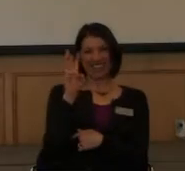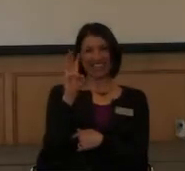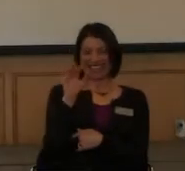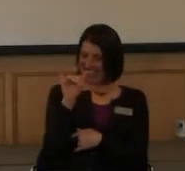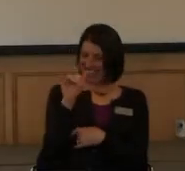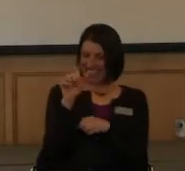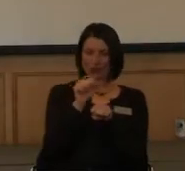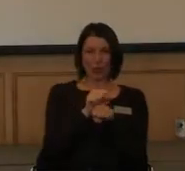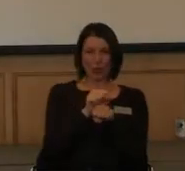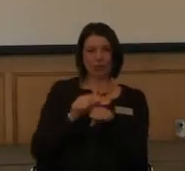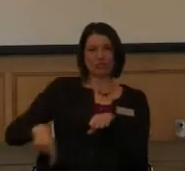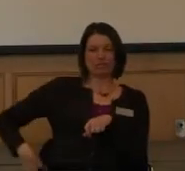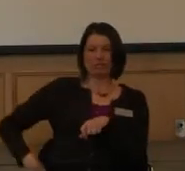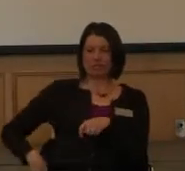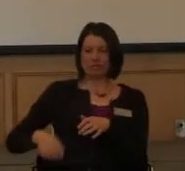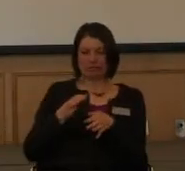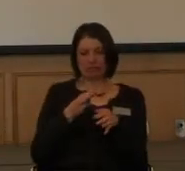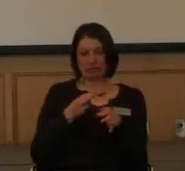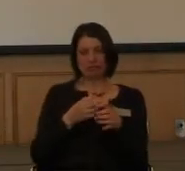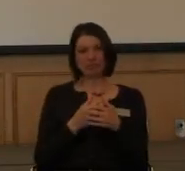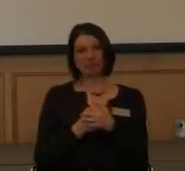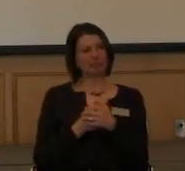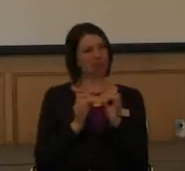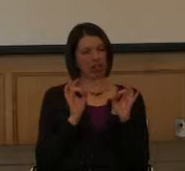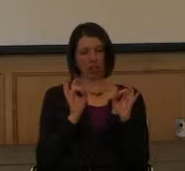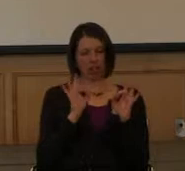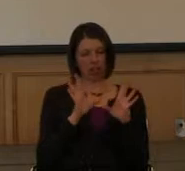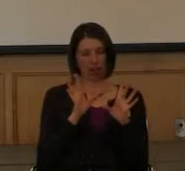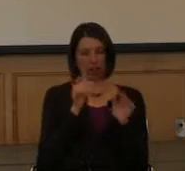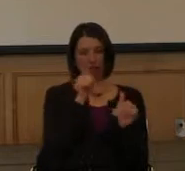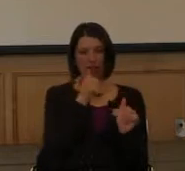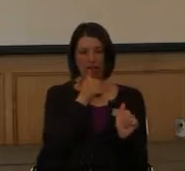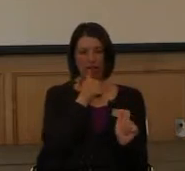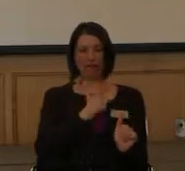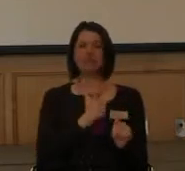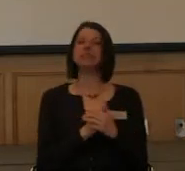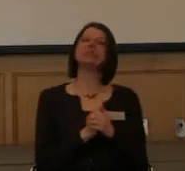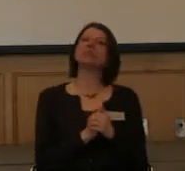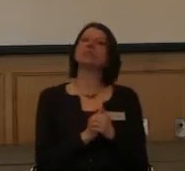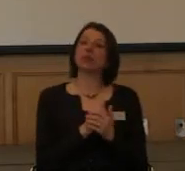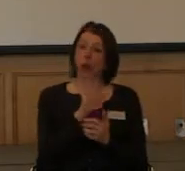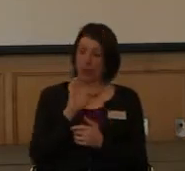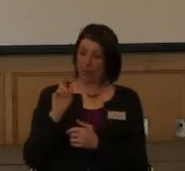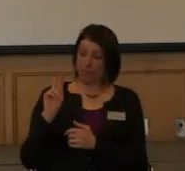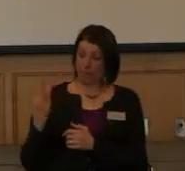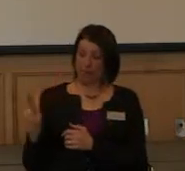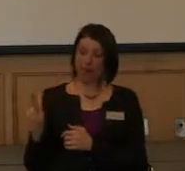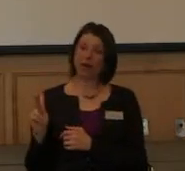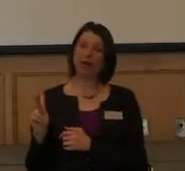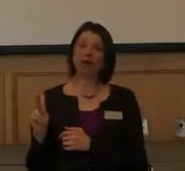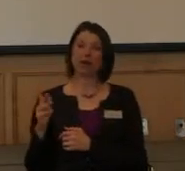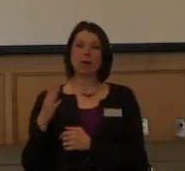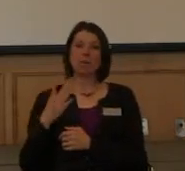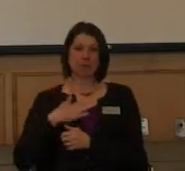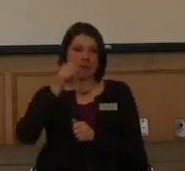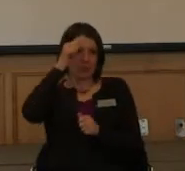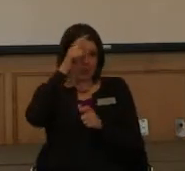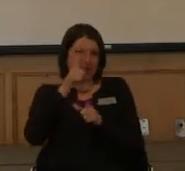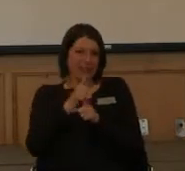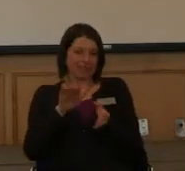So that was fun. Also, while I was in New Orleans, after I had returned, you know, there was the death of my brother.